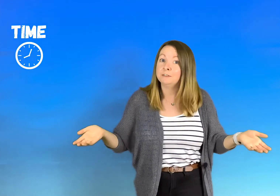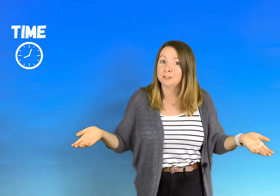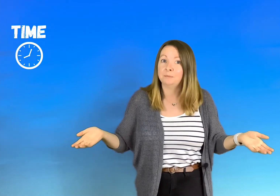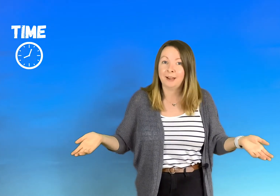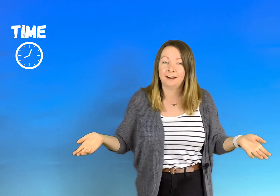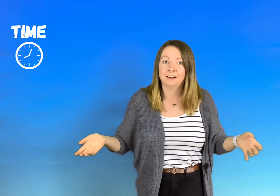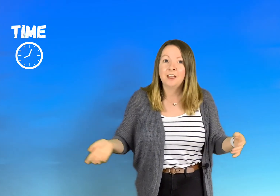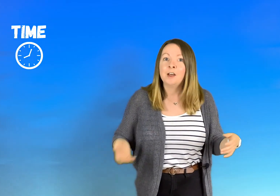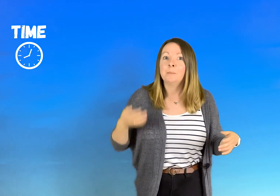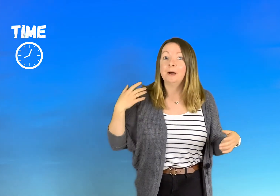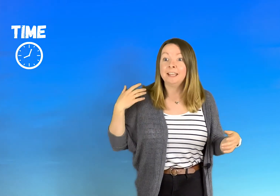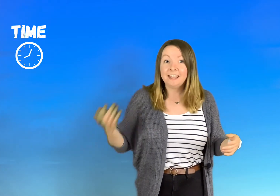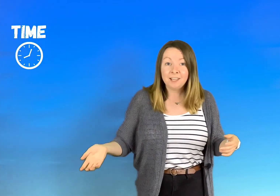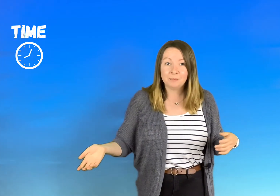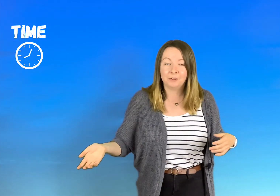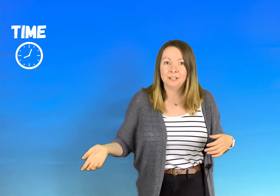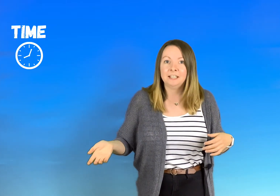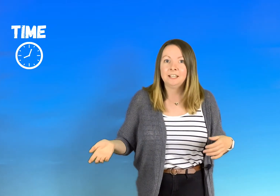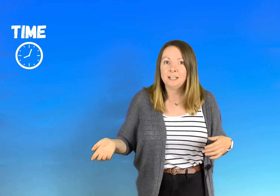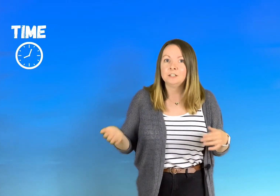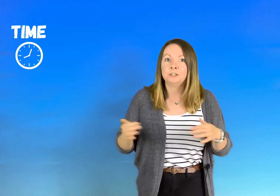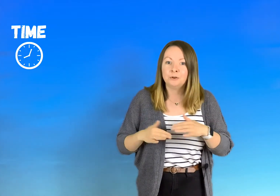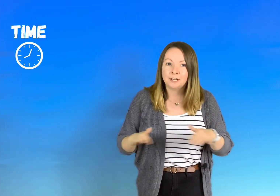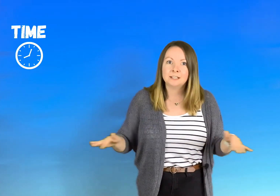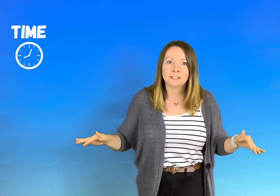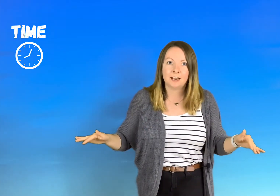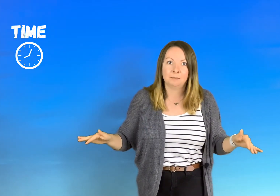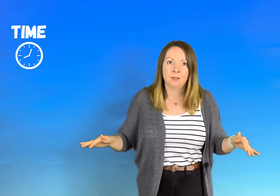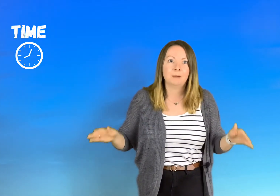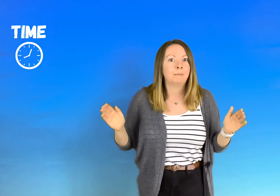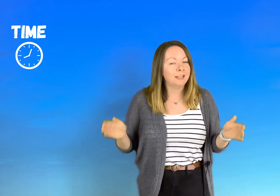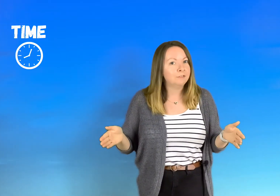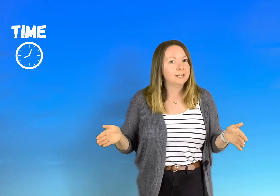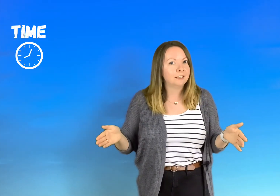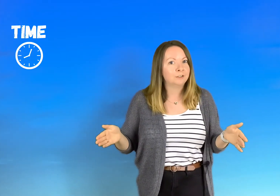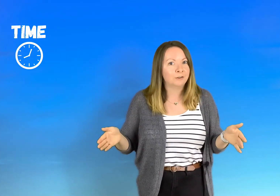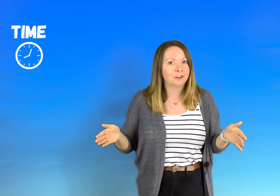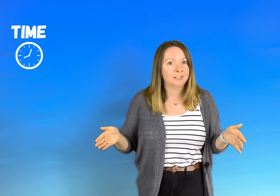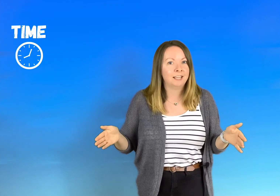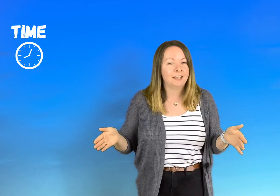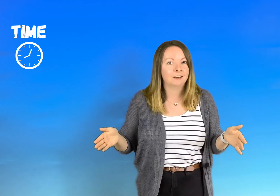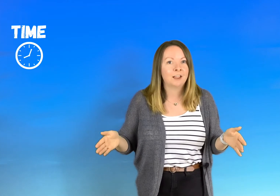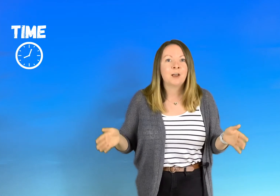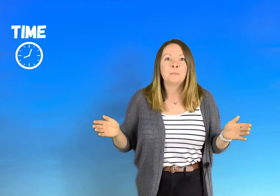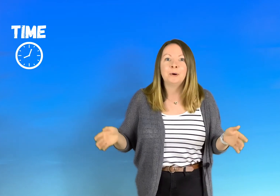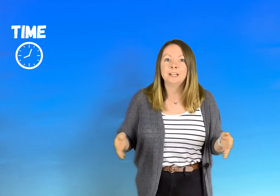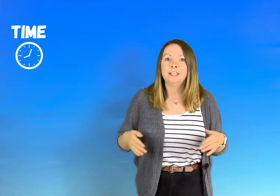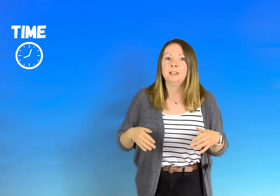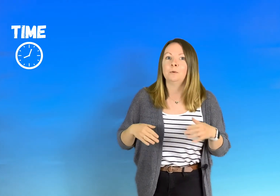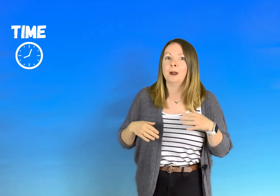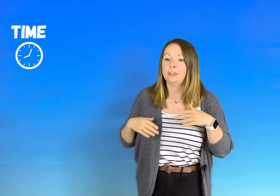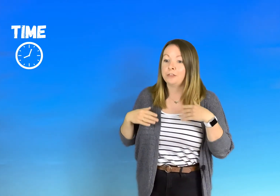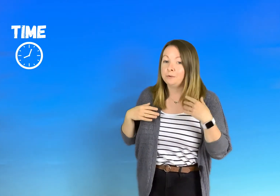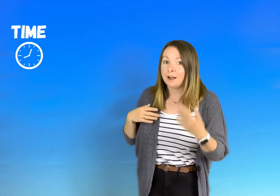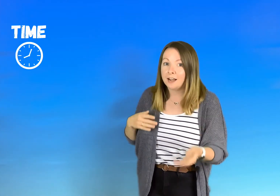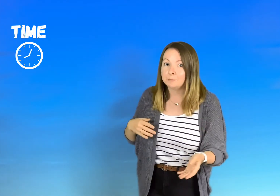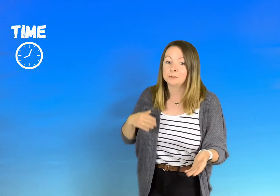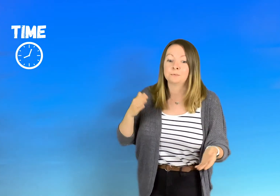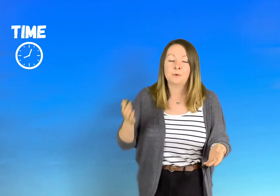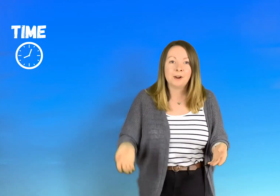have done better but abel he took his time it might have taken longer than cain but he went through the animals one